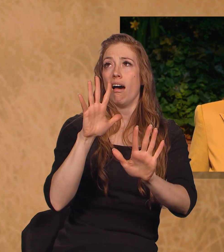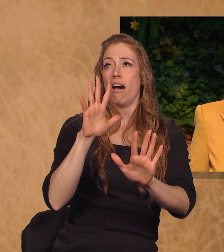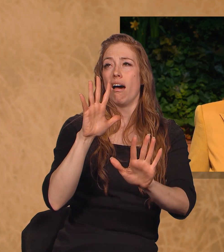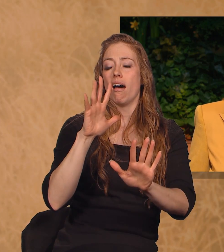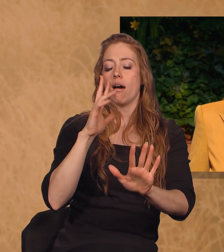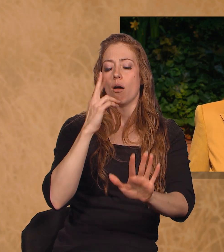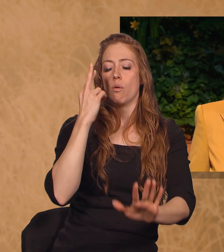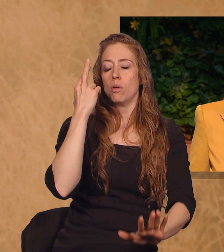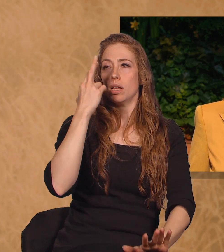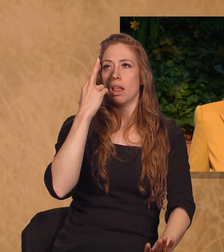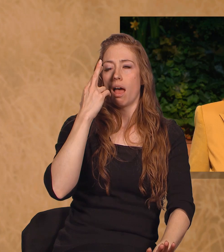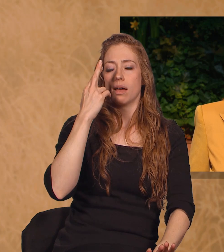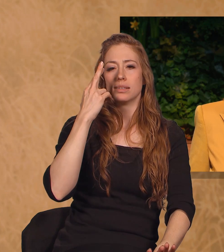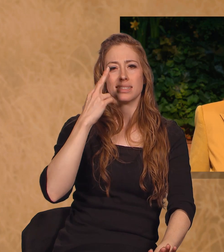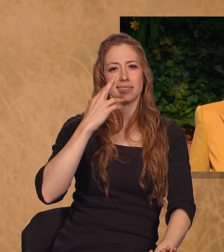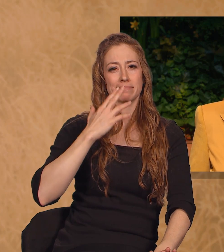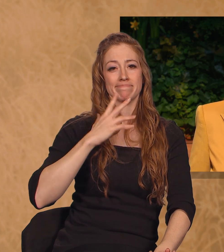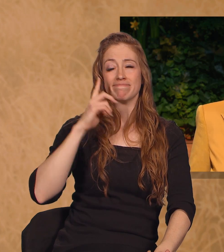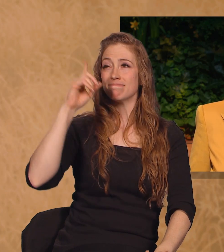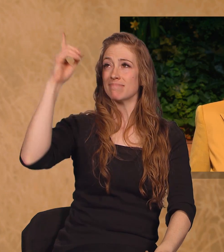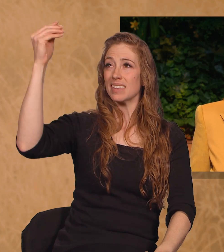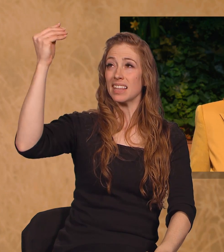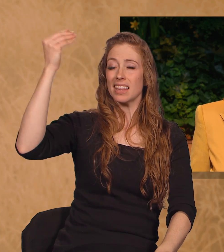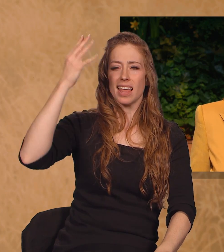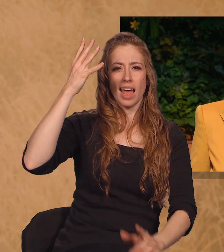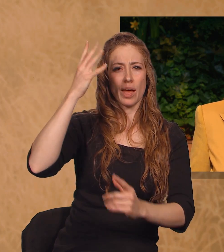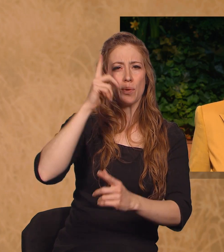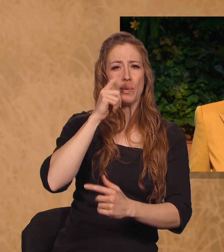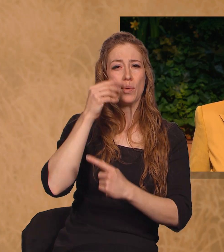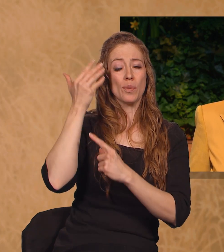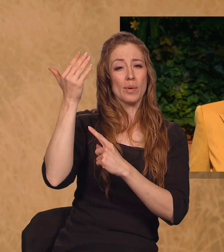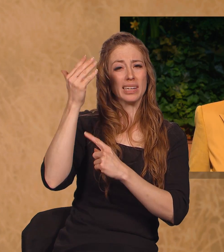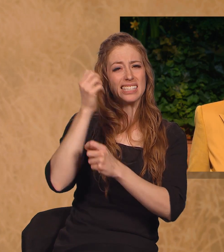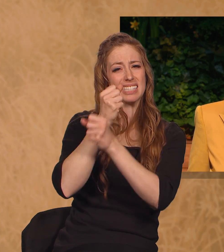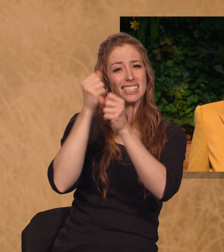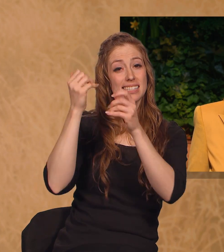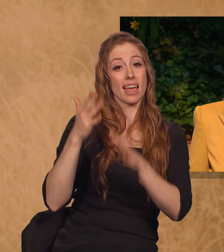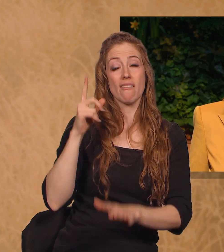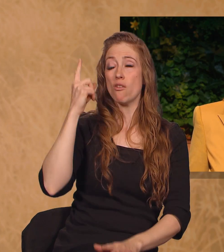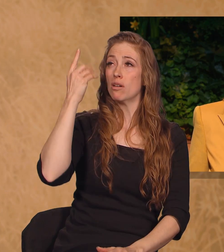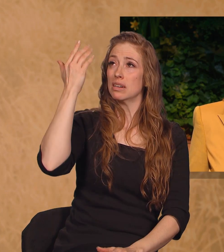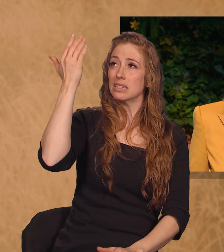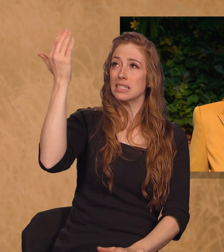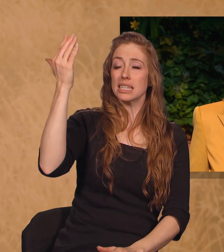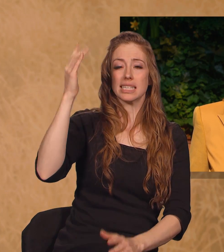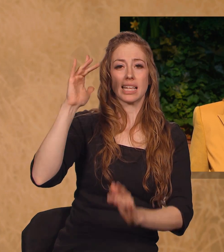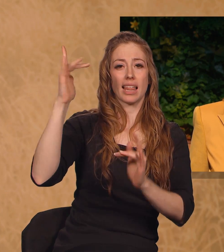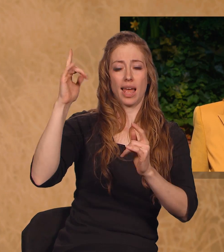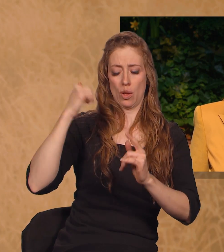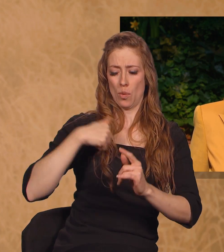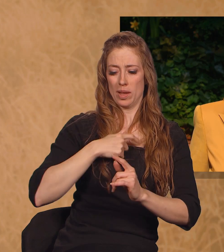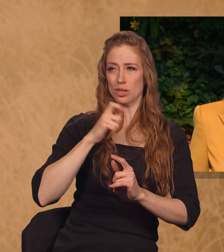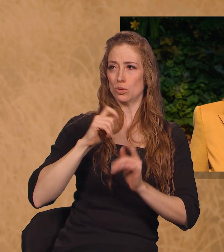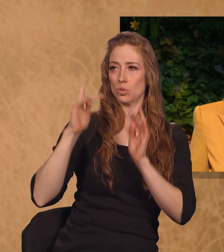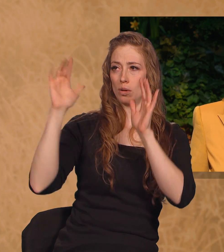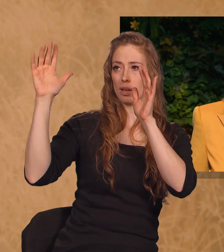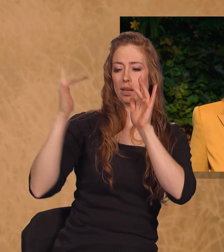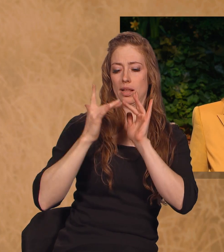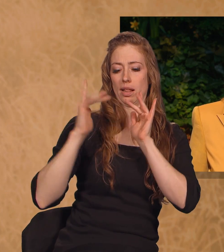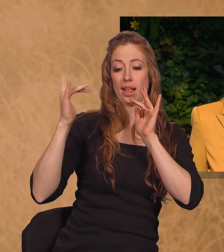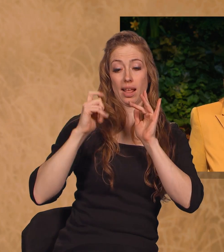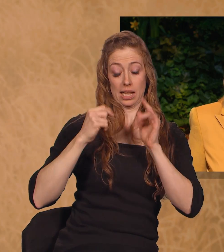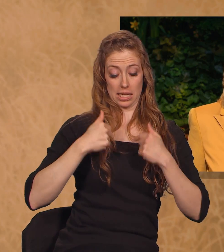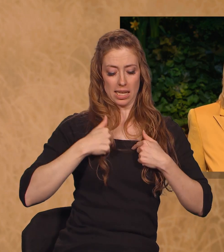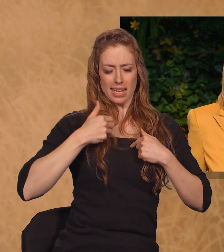Savior is the light and life of the world, that it is His light we must hold up and reflect. We are the